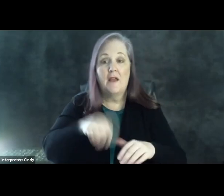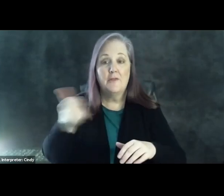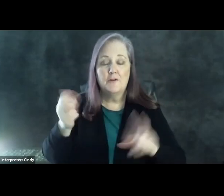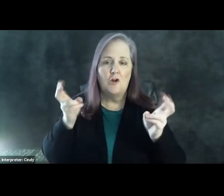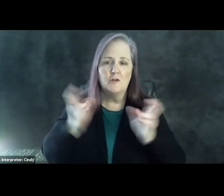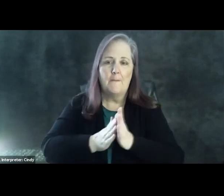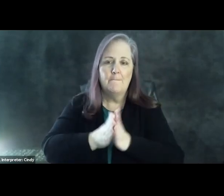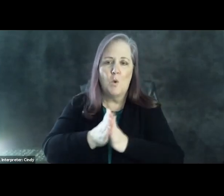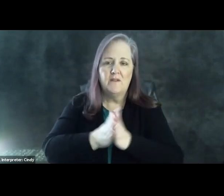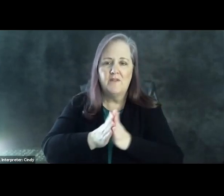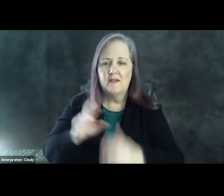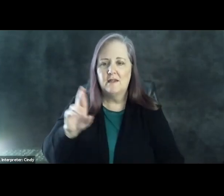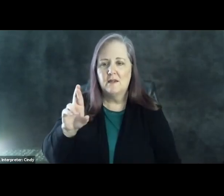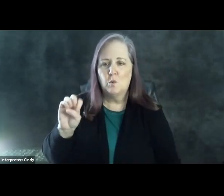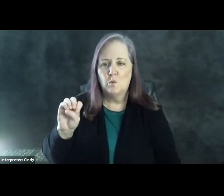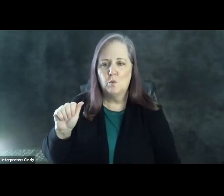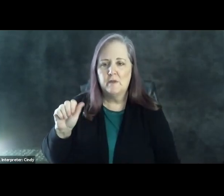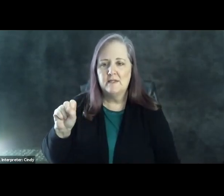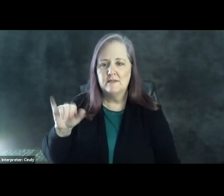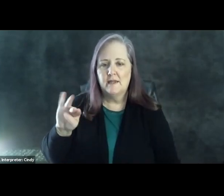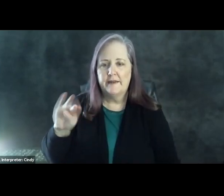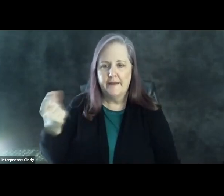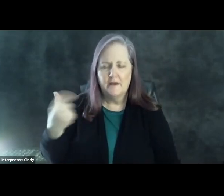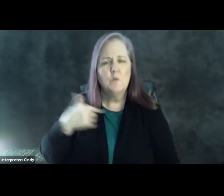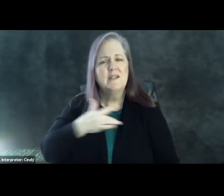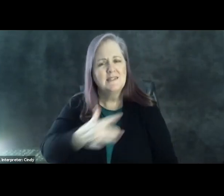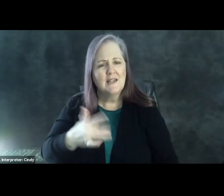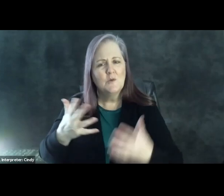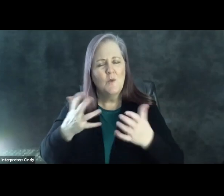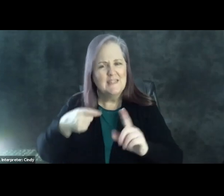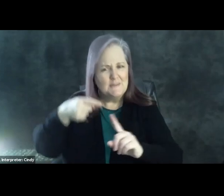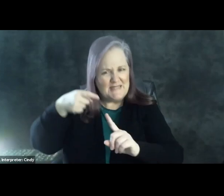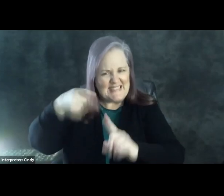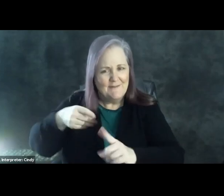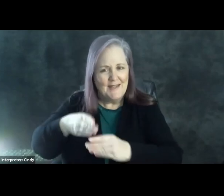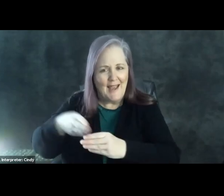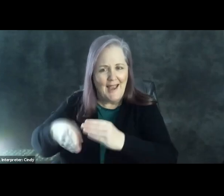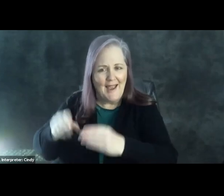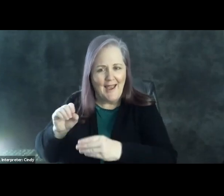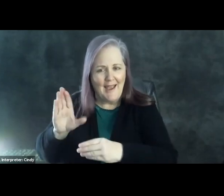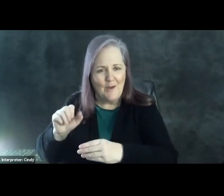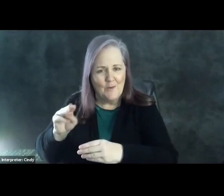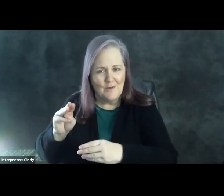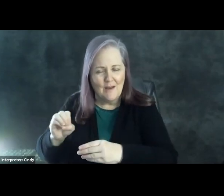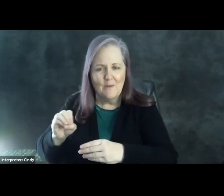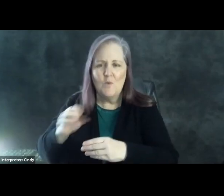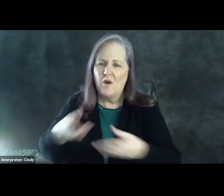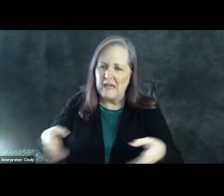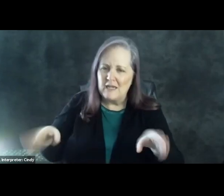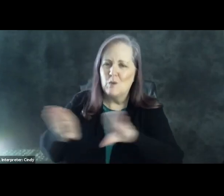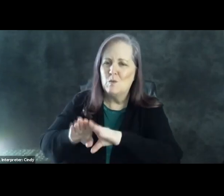which is that we have a tendency to want a particular outcome or a particular to come to a particular conclusion.